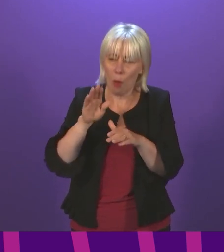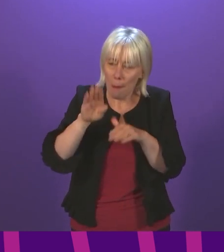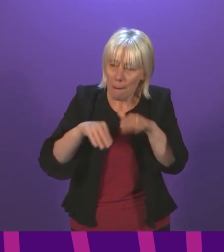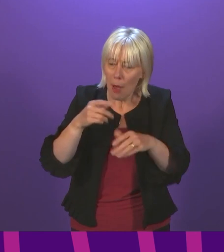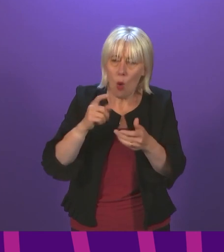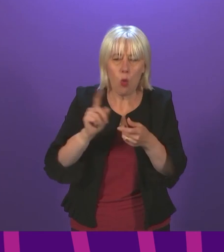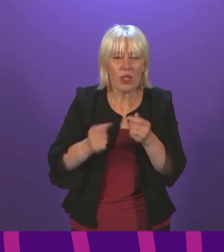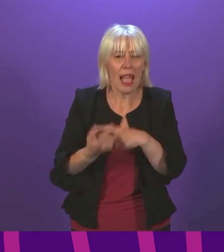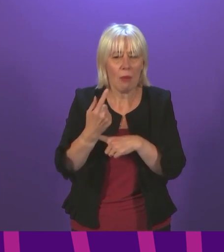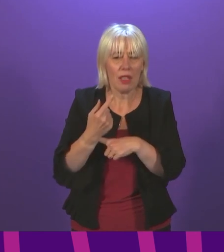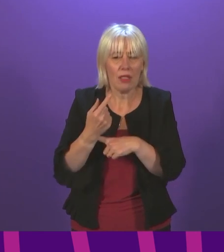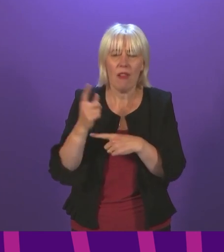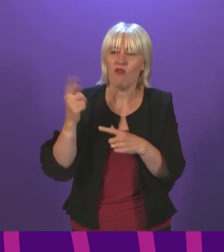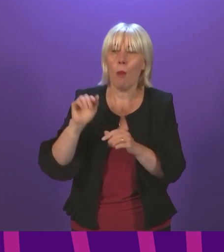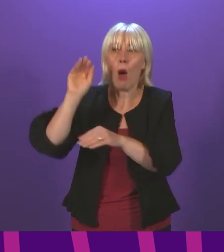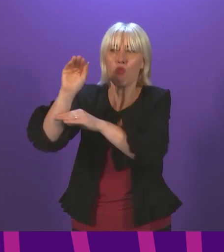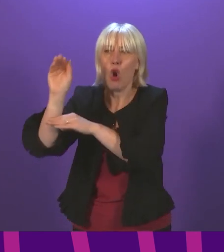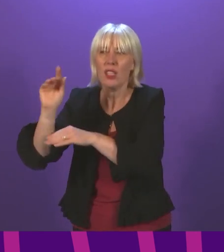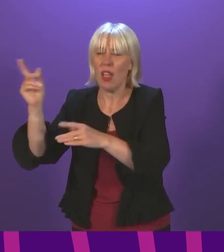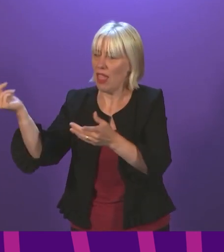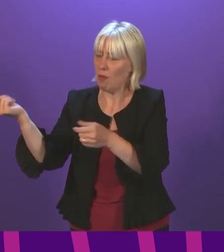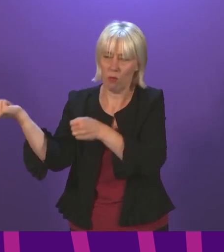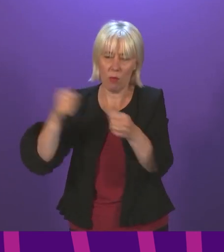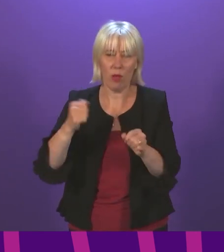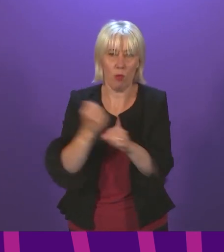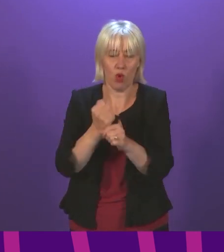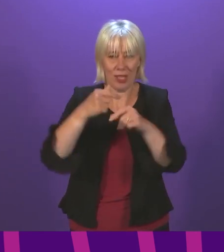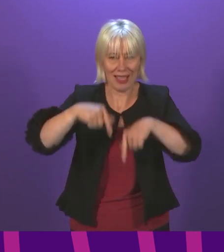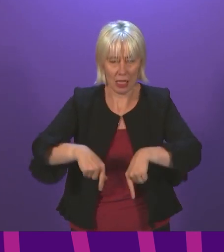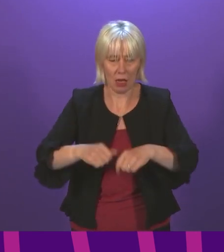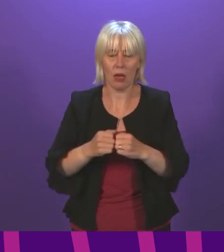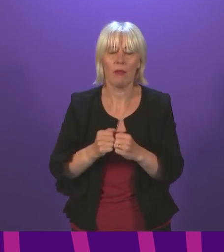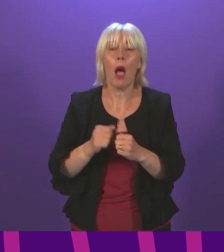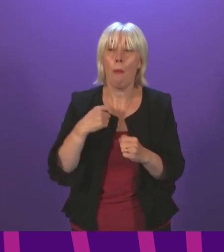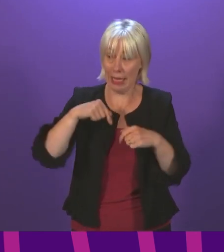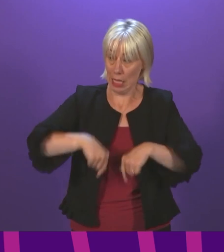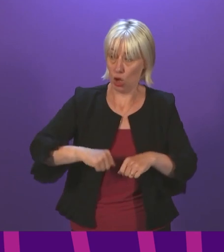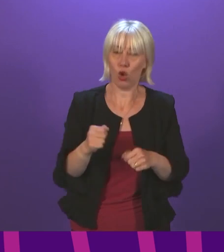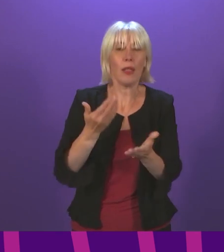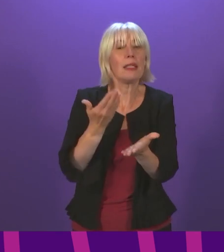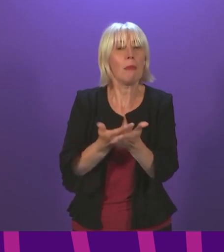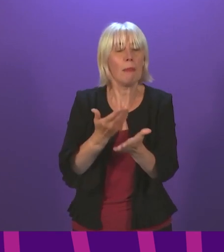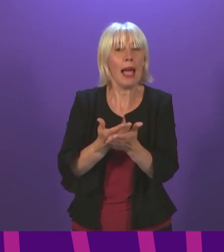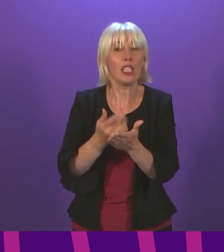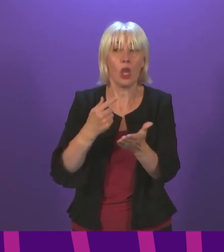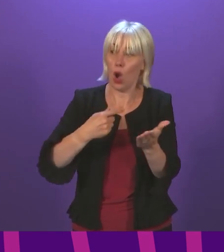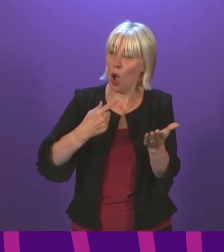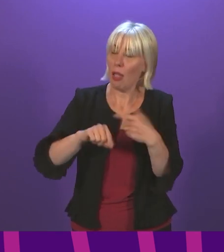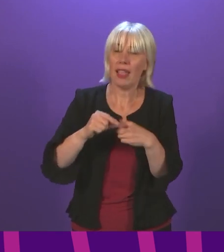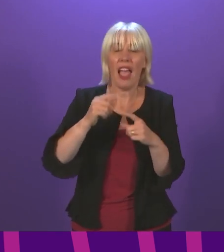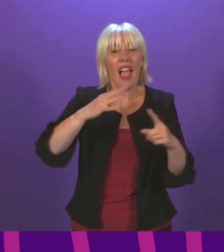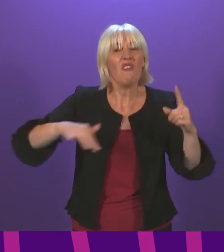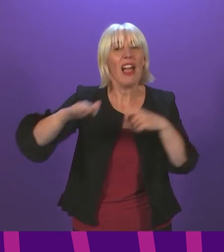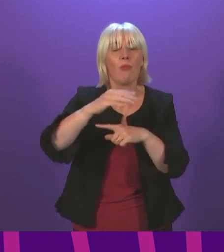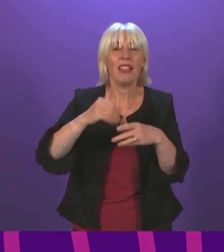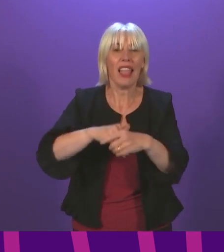domestically produced, does the First Minister agree that whilst there remains a Scottish demand, currently the most environmentally friendly approach, and one